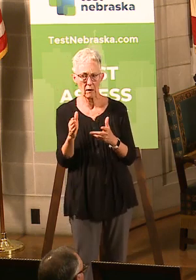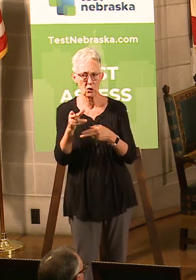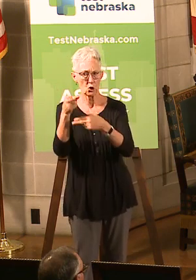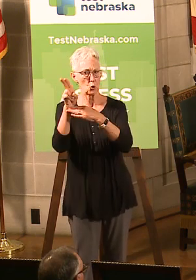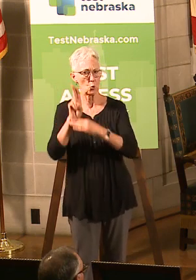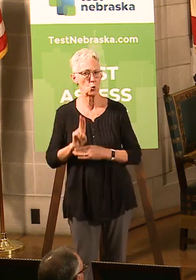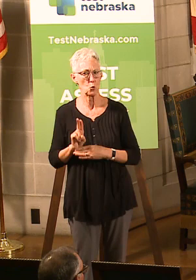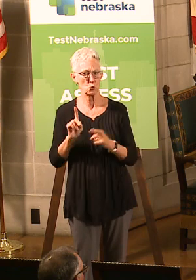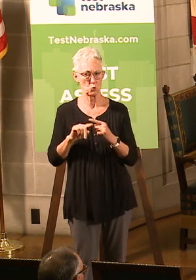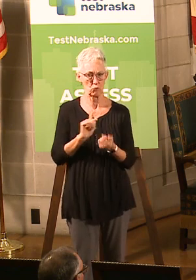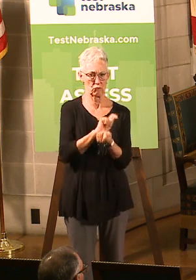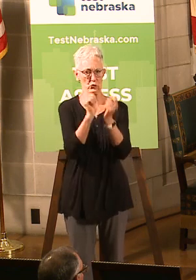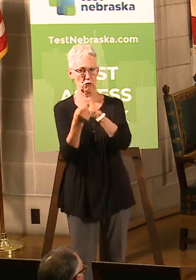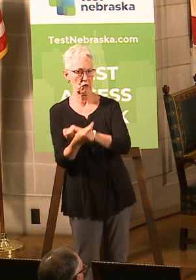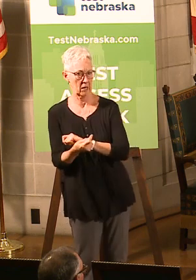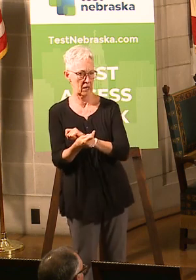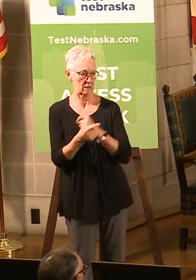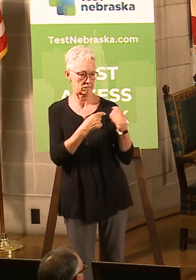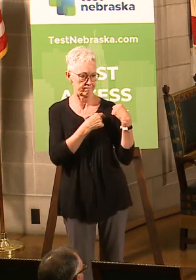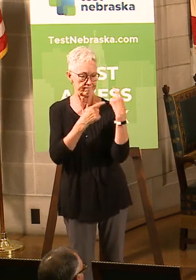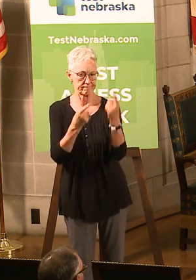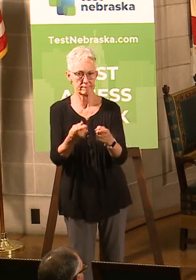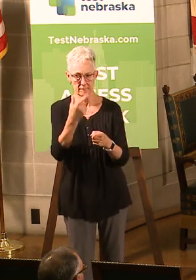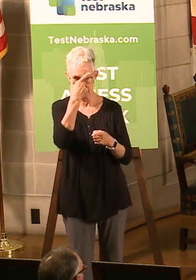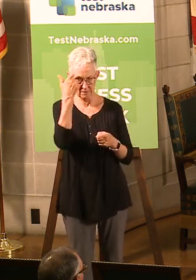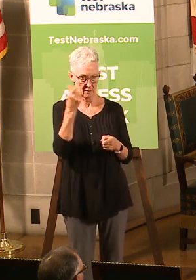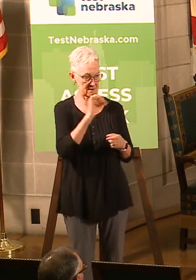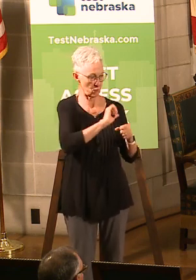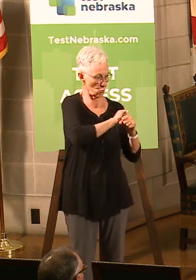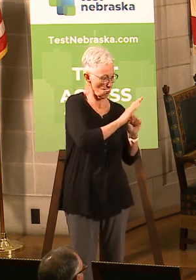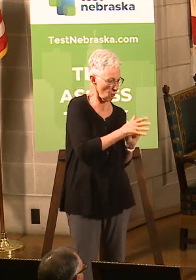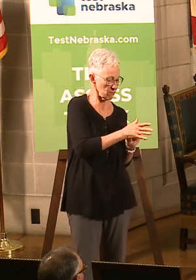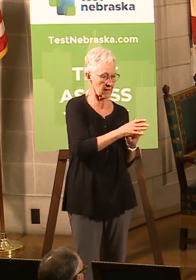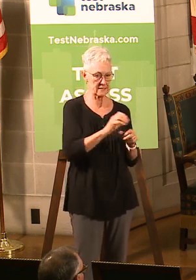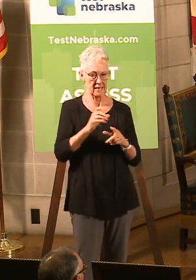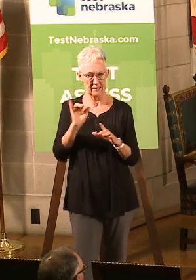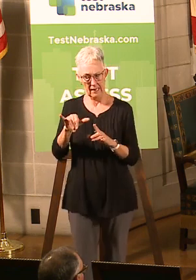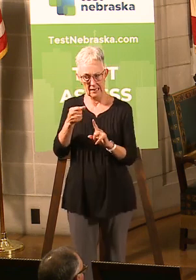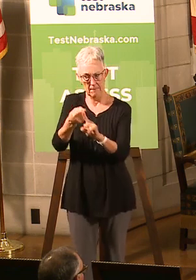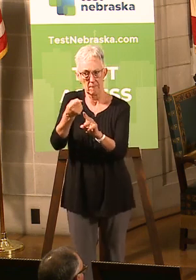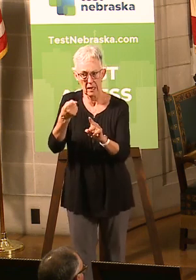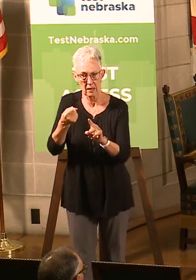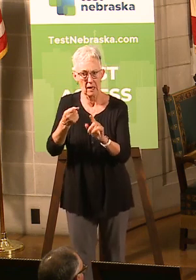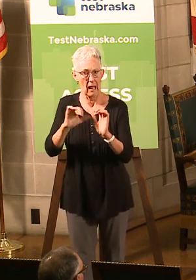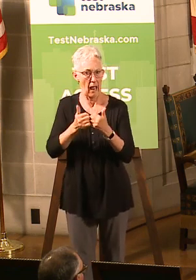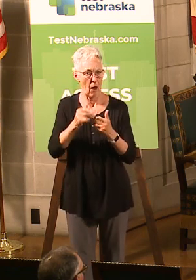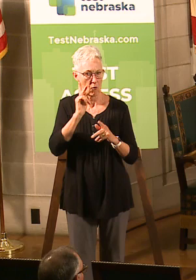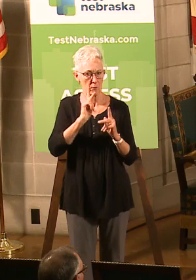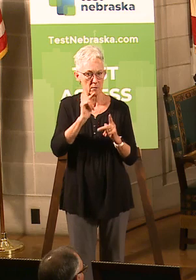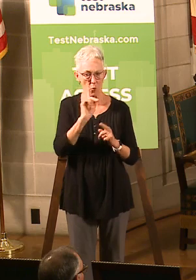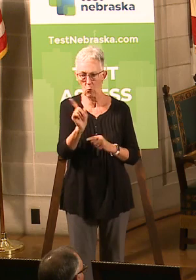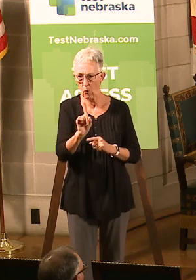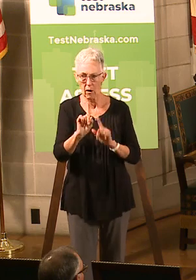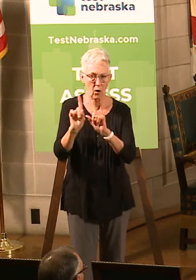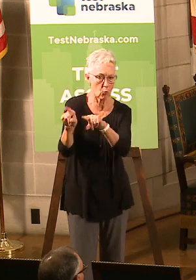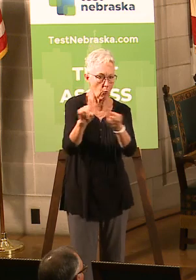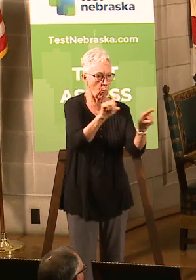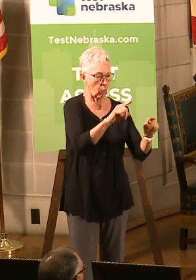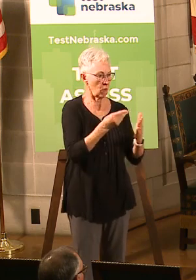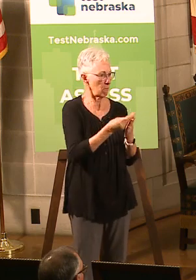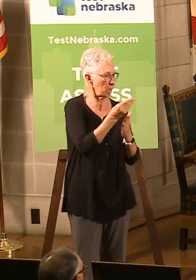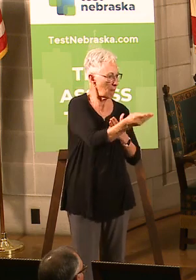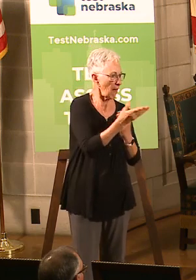in our country. And so another program aimed at helping small business. So Director Goins is going to be able to take care of all that.